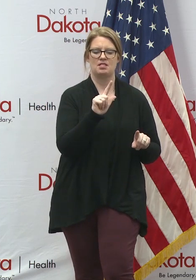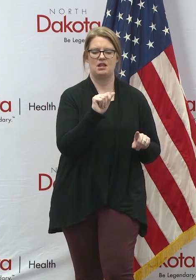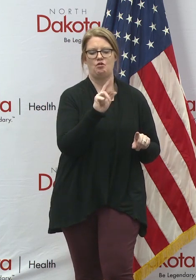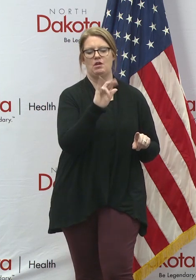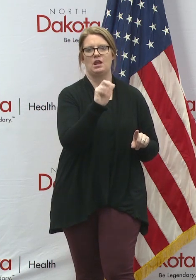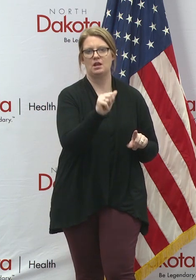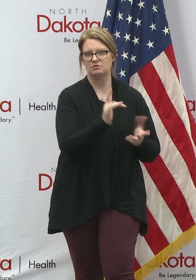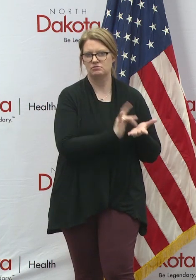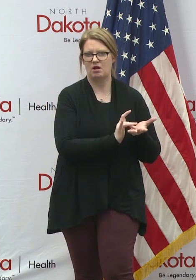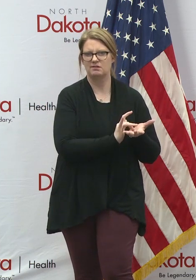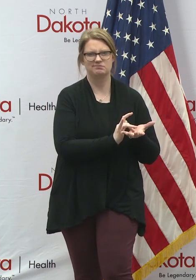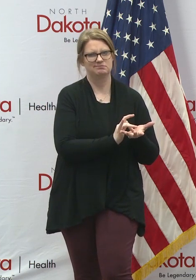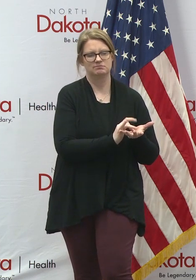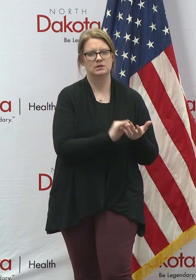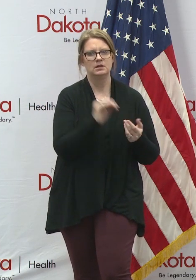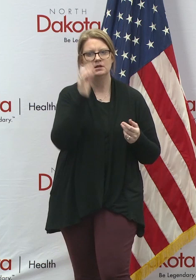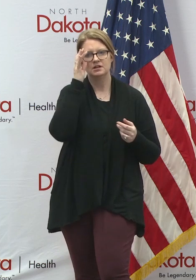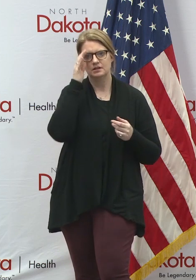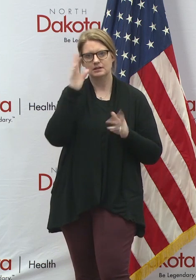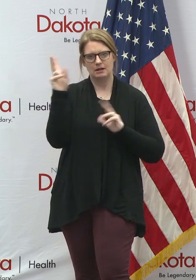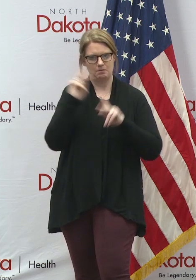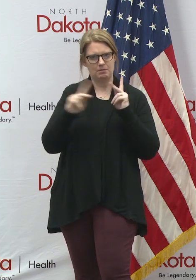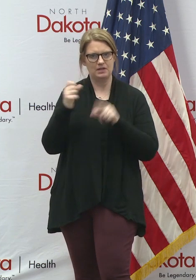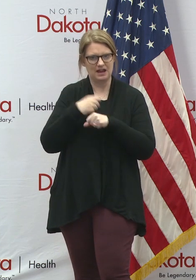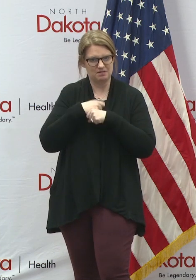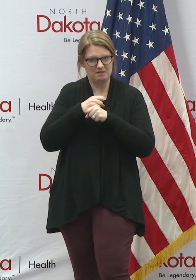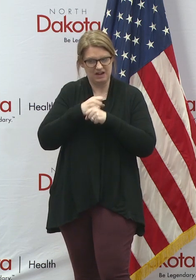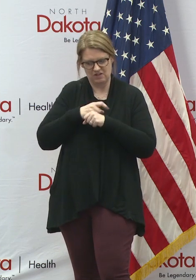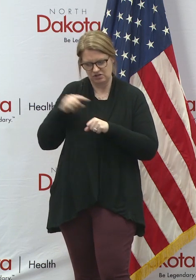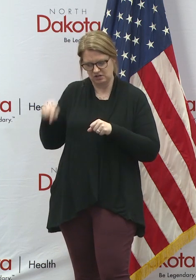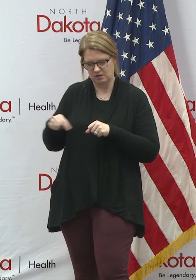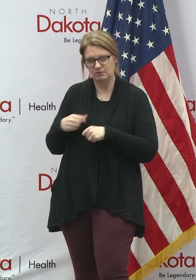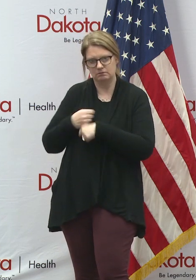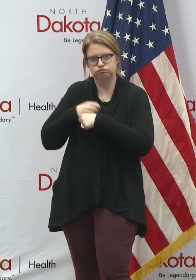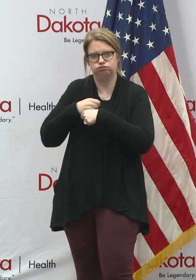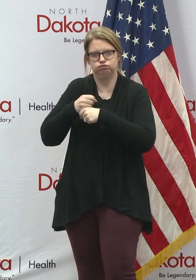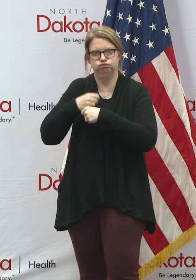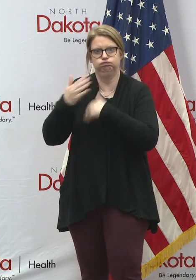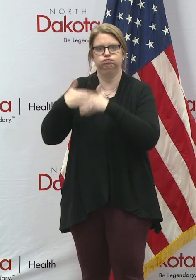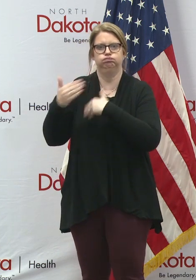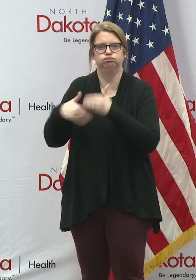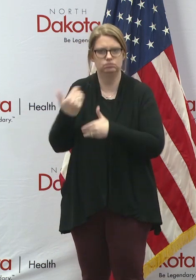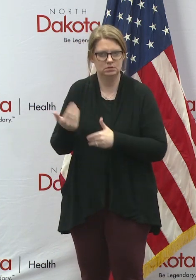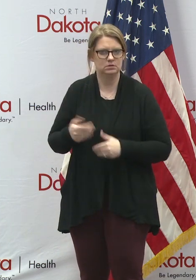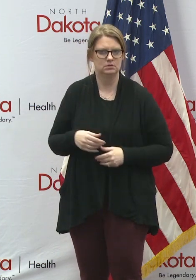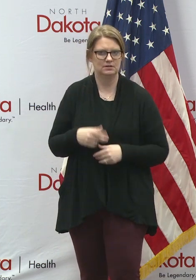sure the folks that are manufacturing that drug are ramping it up right now because of the interest in it.